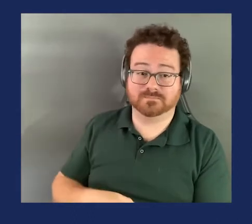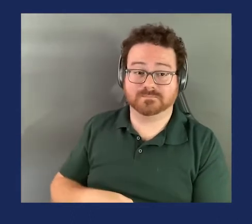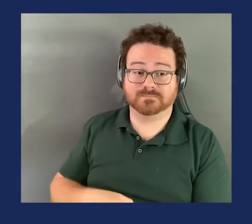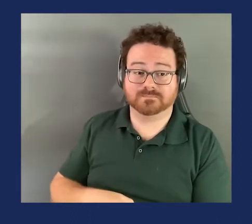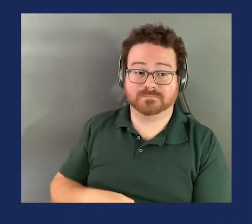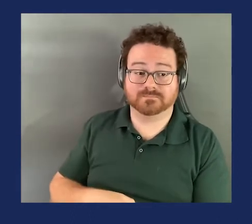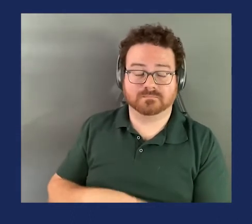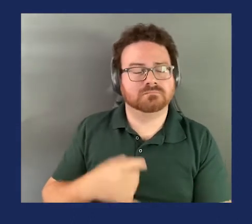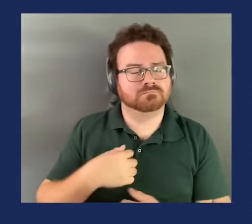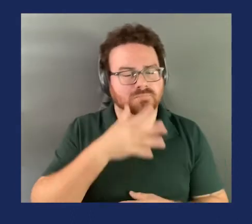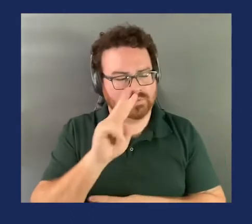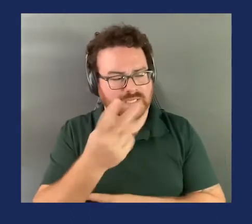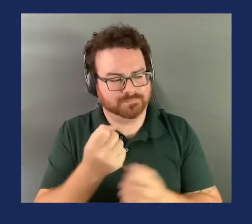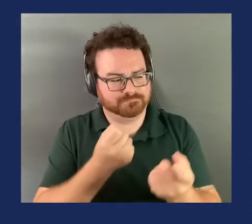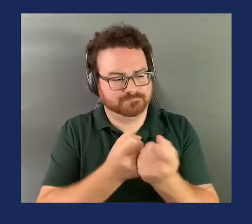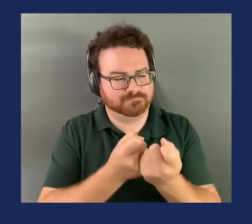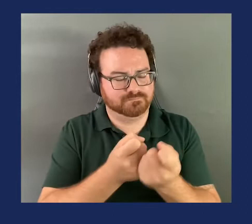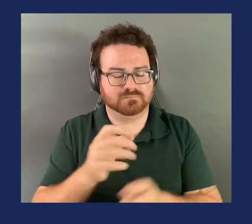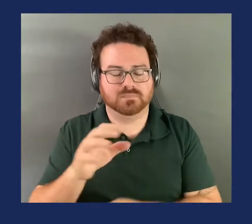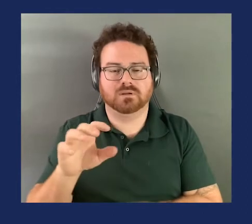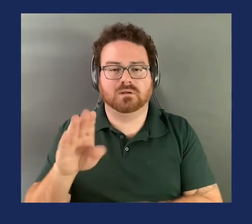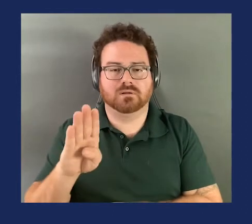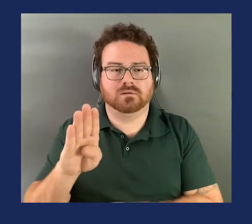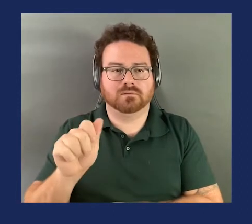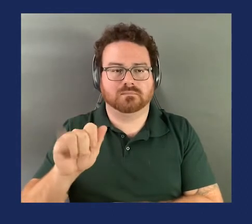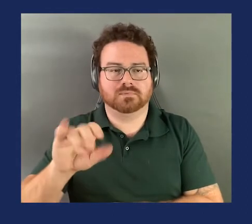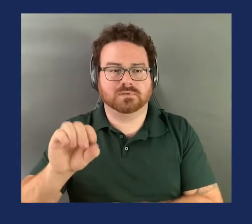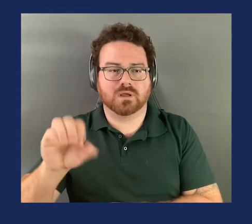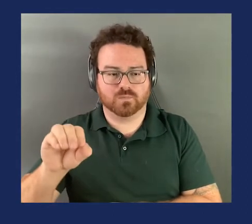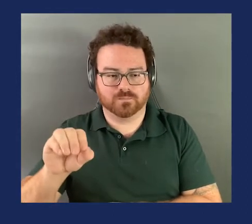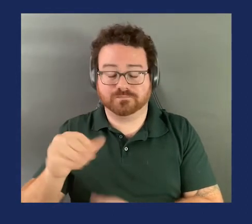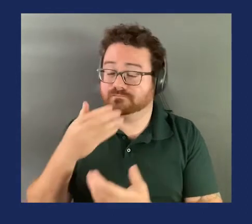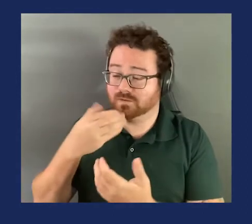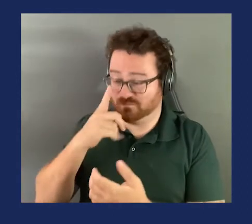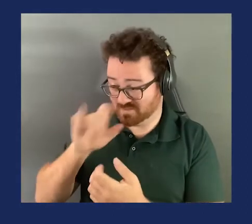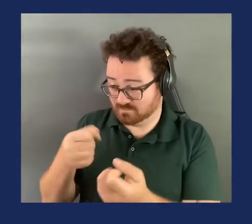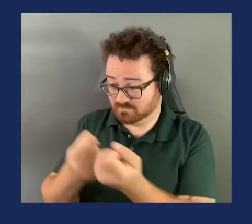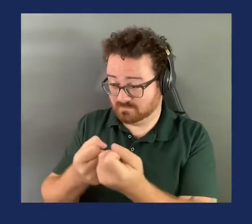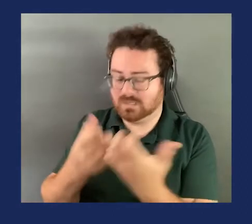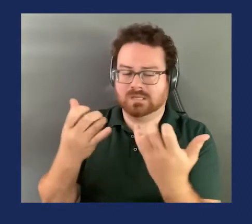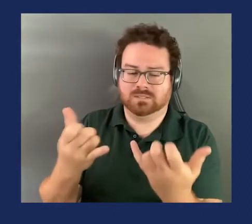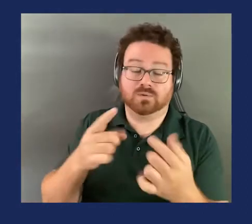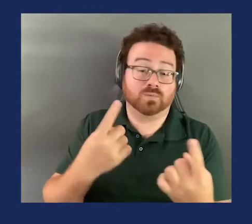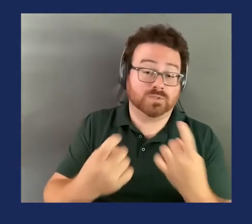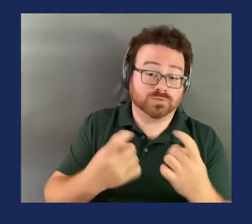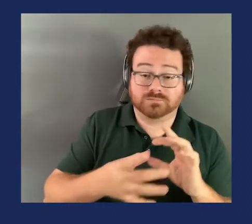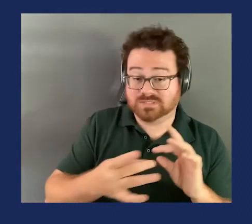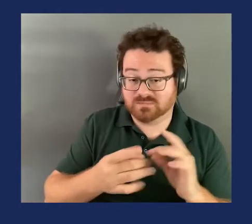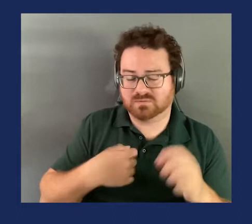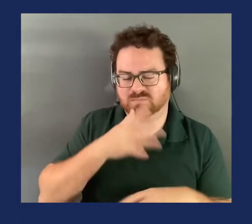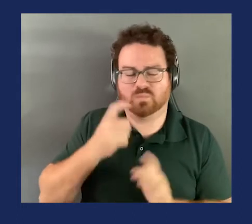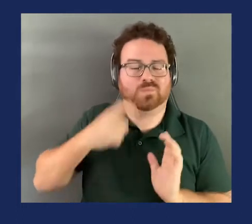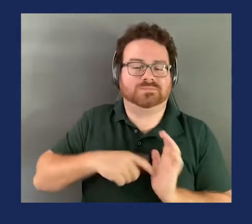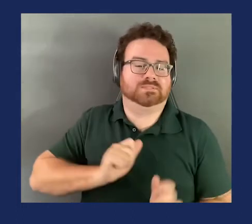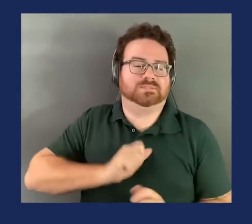Thank you for the second. Turn to questions and comments next. I recognize myself for five minutes.